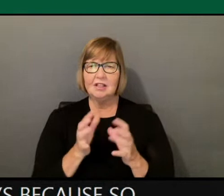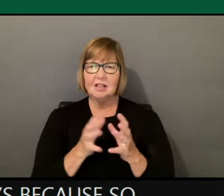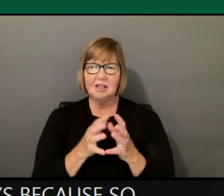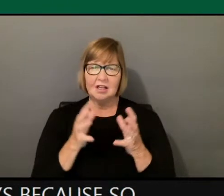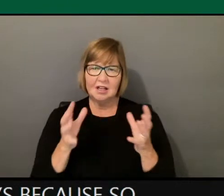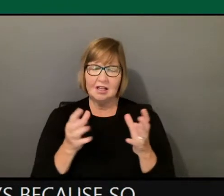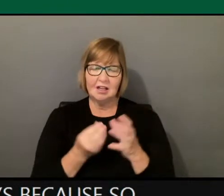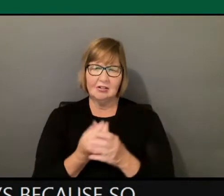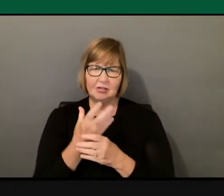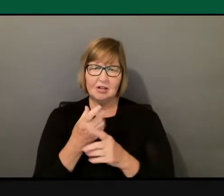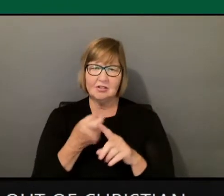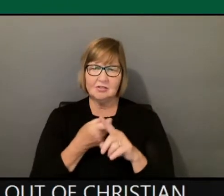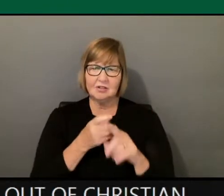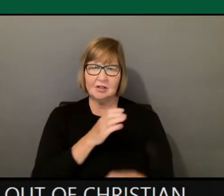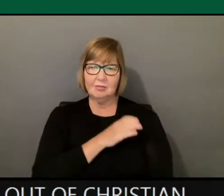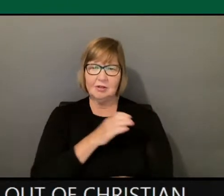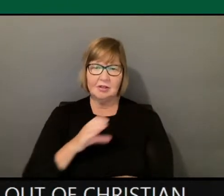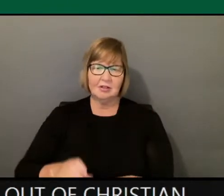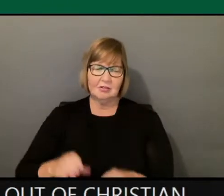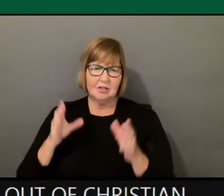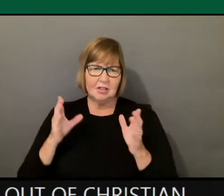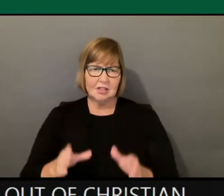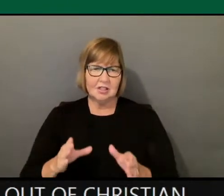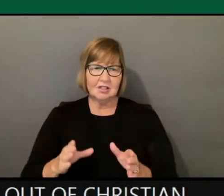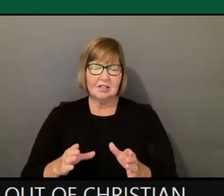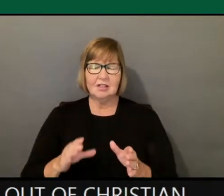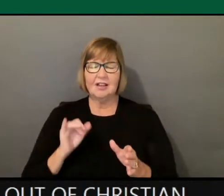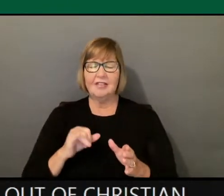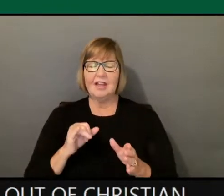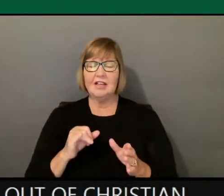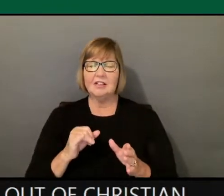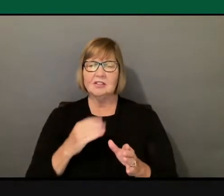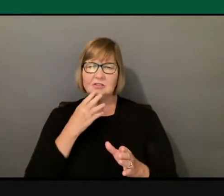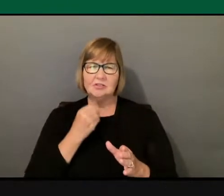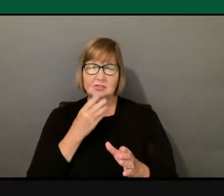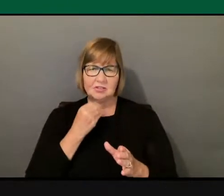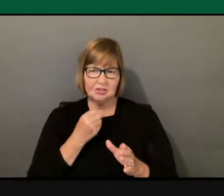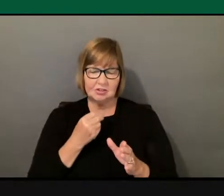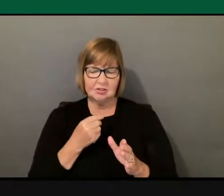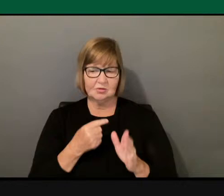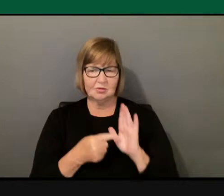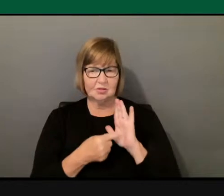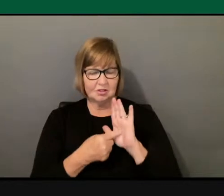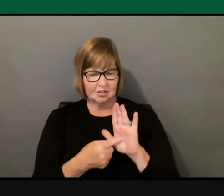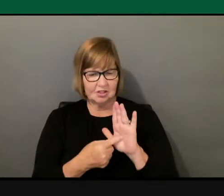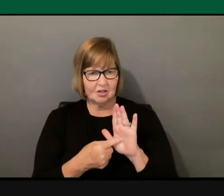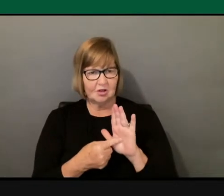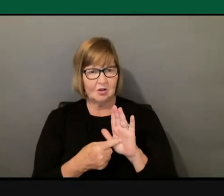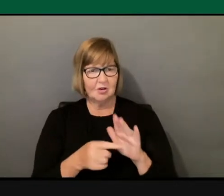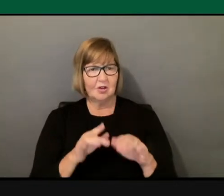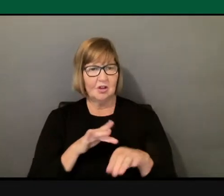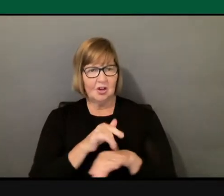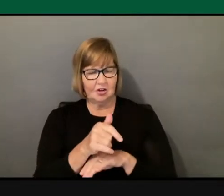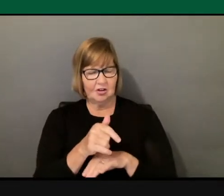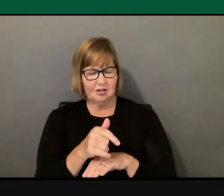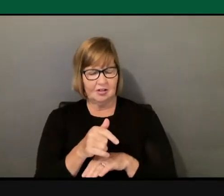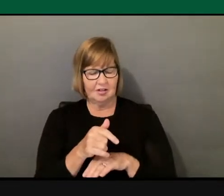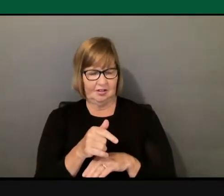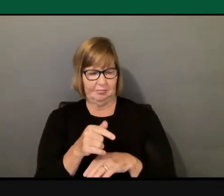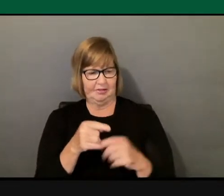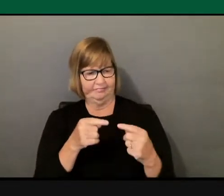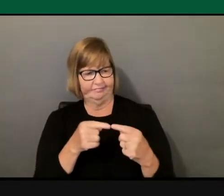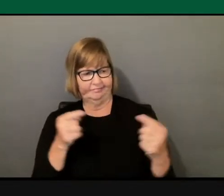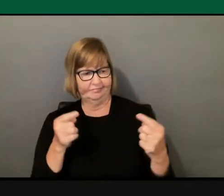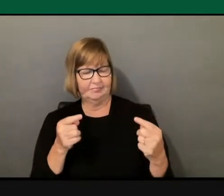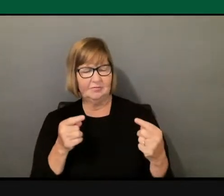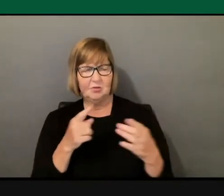itself as well. And because the Jews were portrayed early on and repeatedly as the arch type of what's wrong, right?